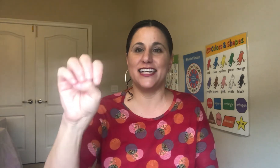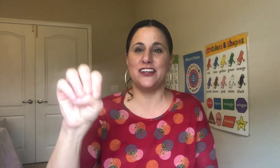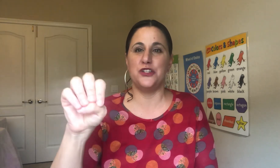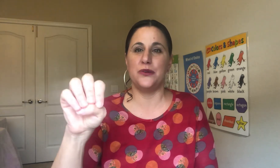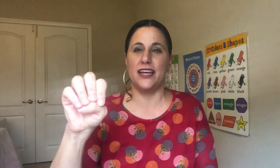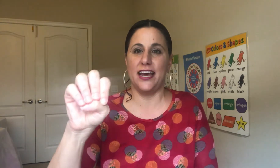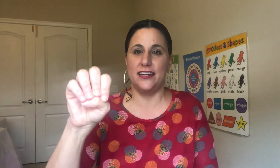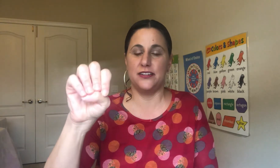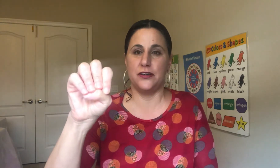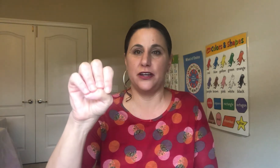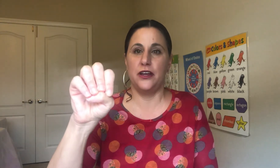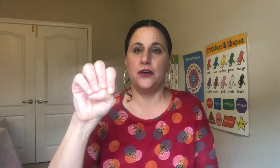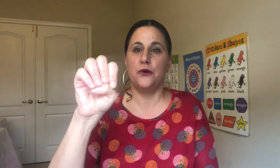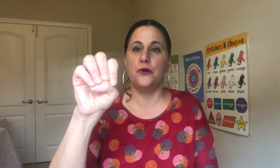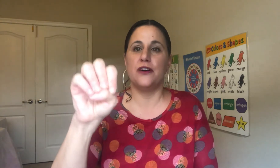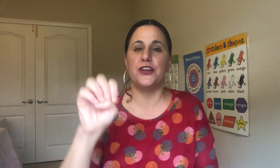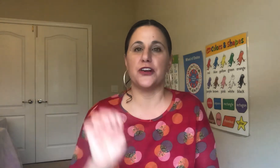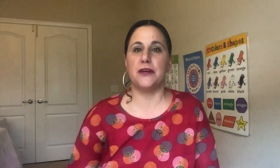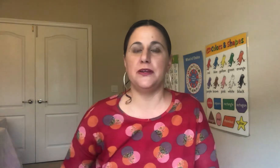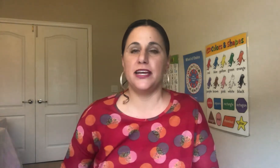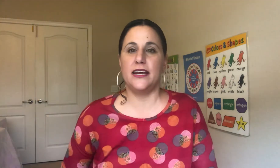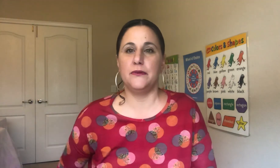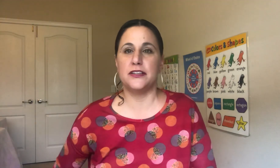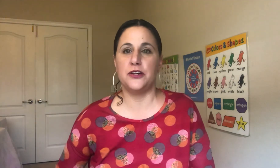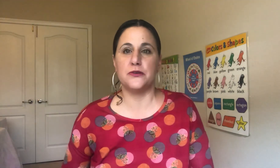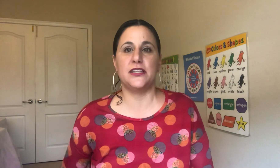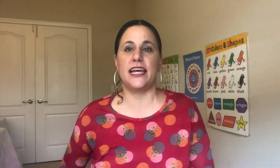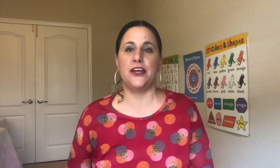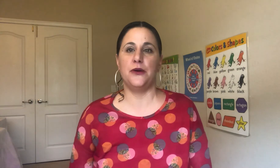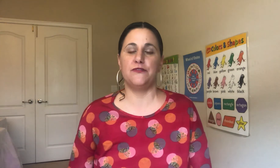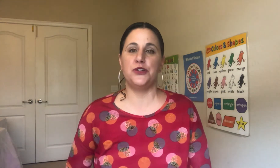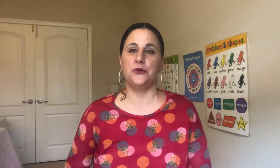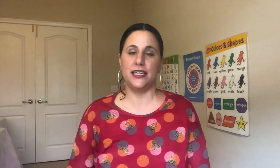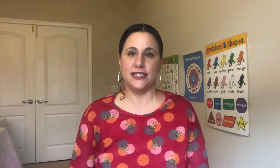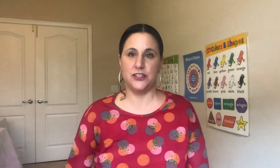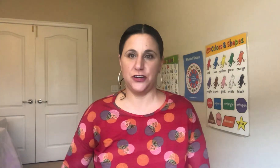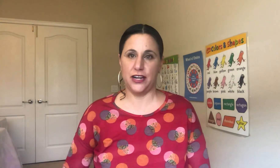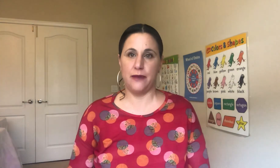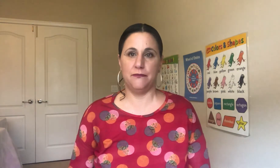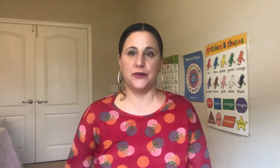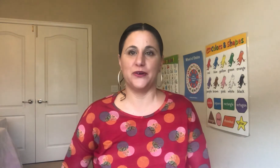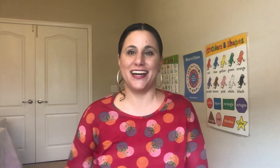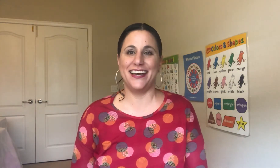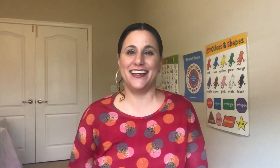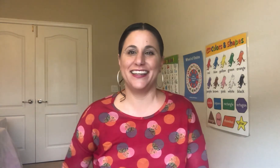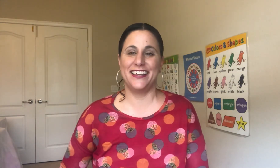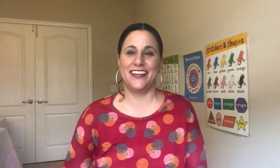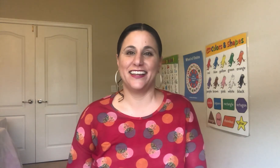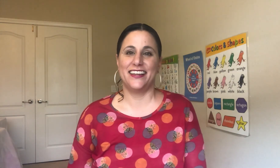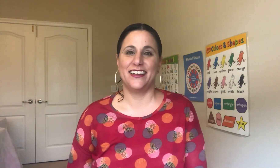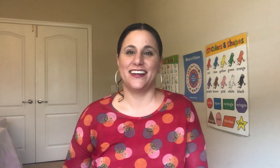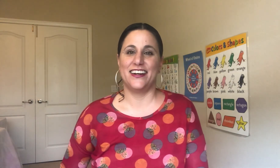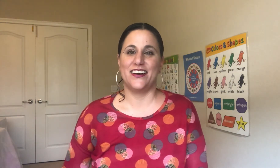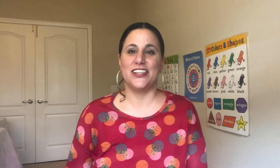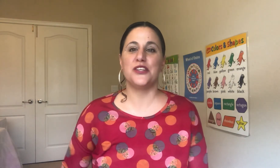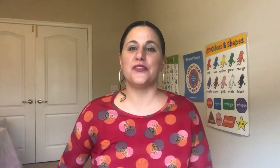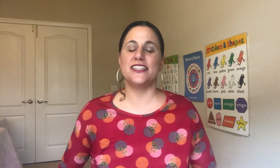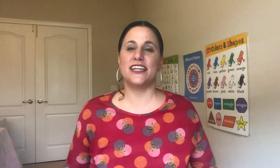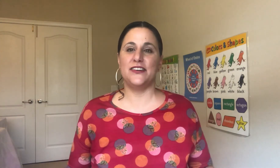and do it again so that whoever you're communicating with knows that you have two ease in your name okay all right so this is how you